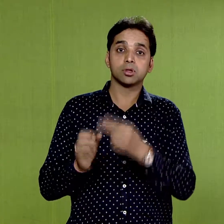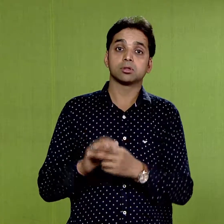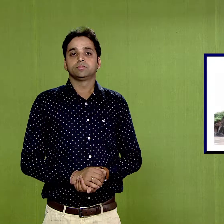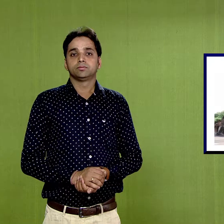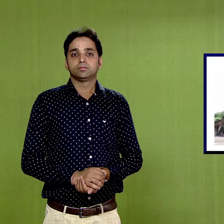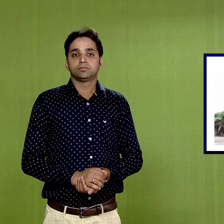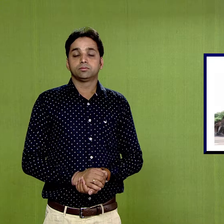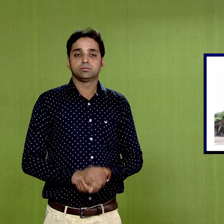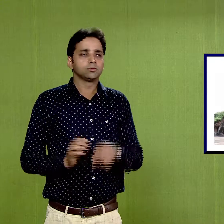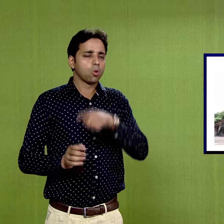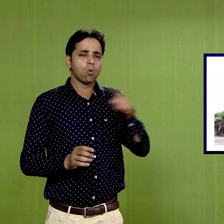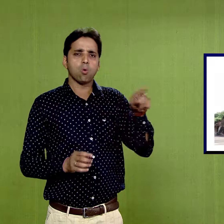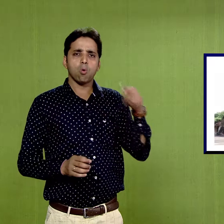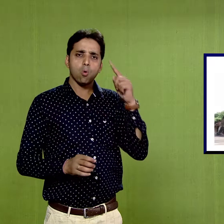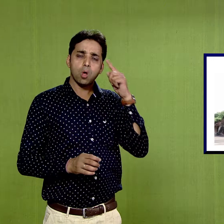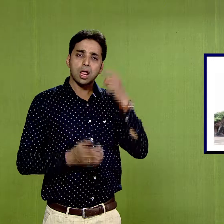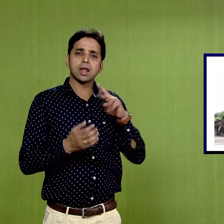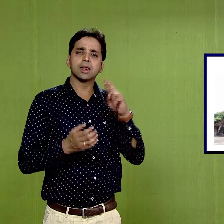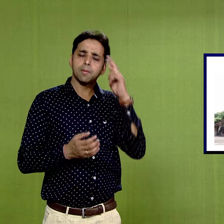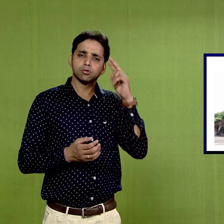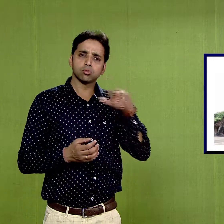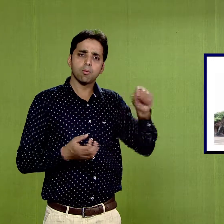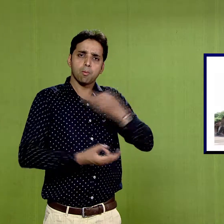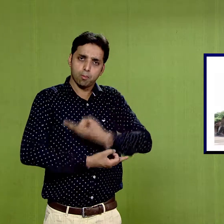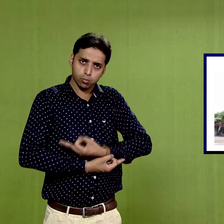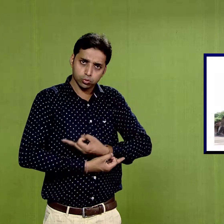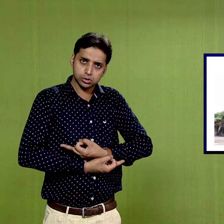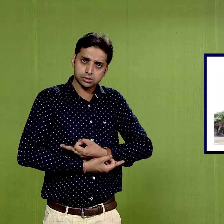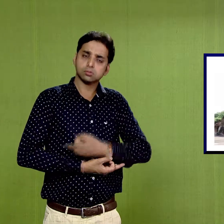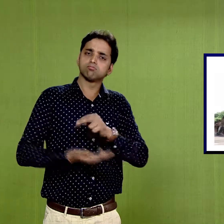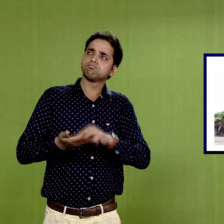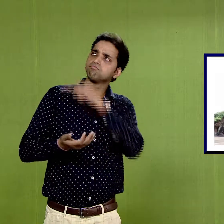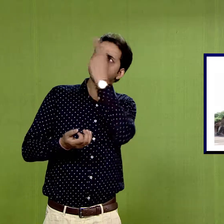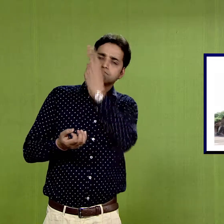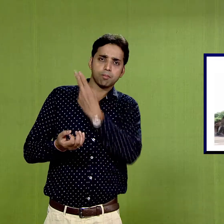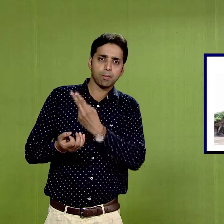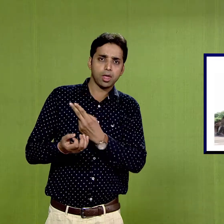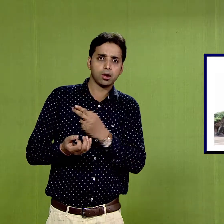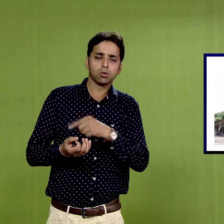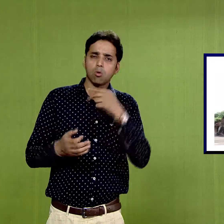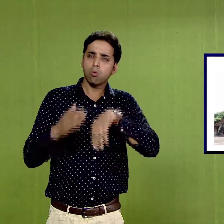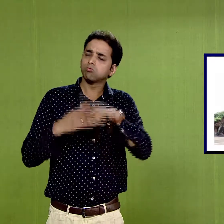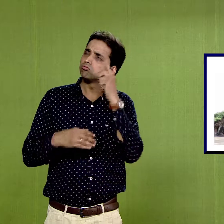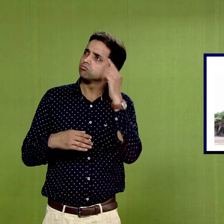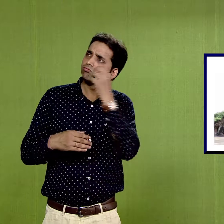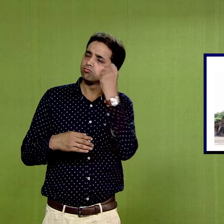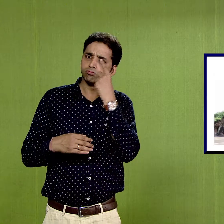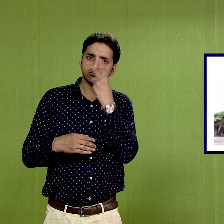Remains of Buddhist paintings have also been found at the Buddhist